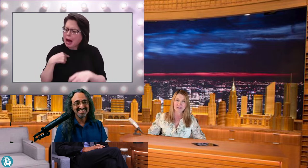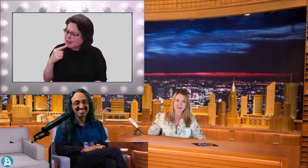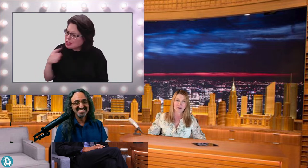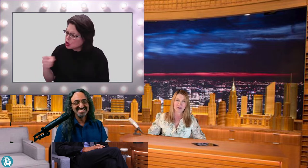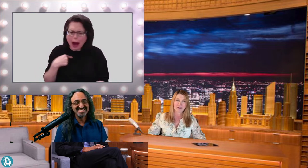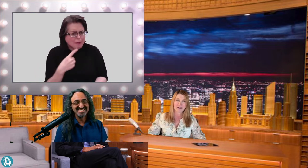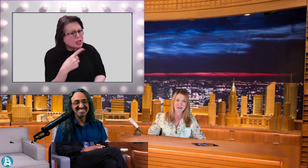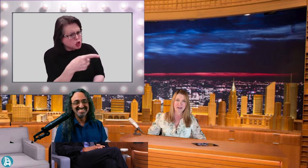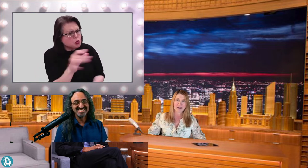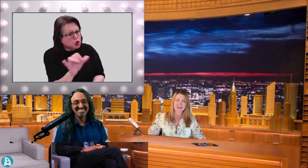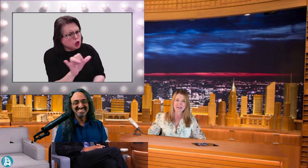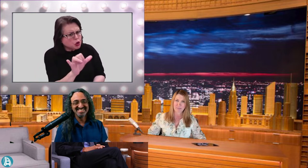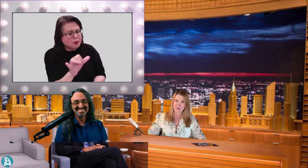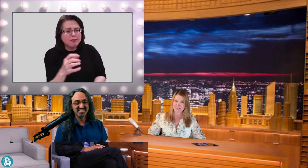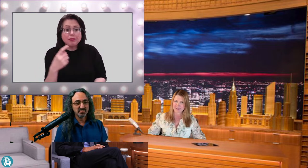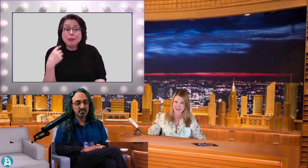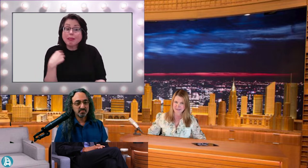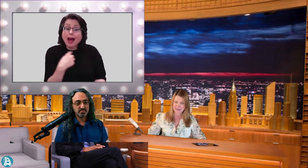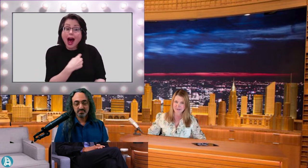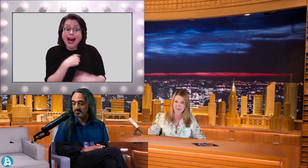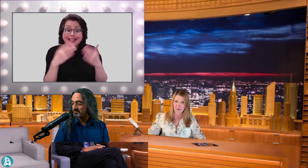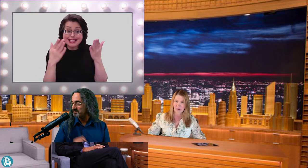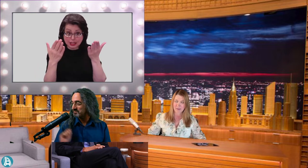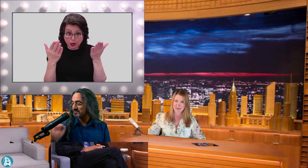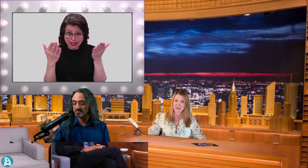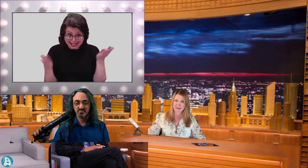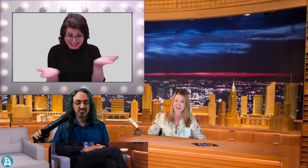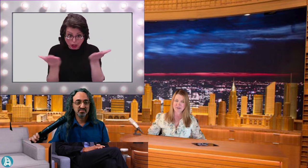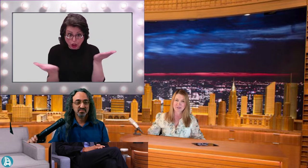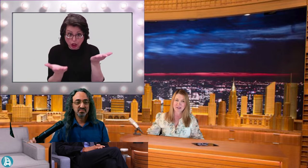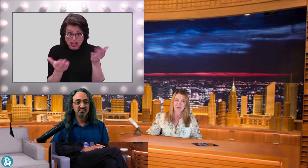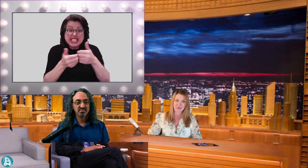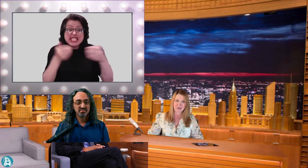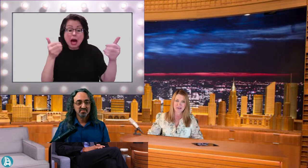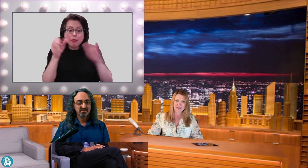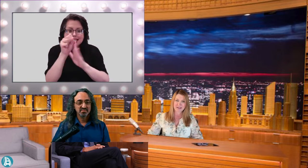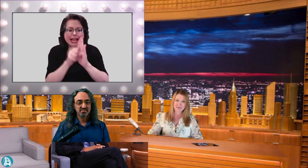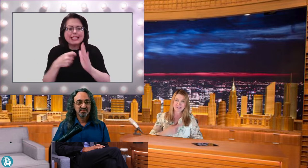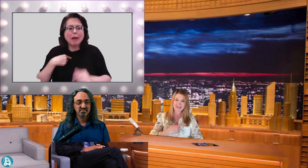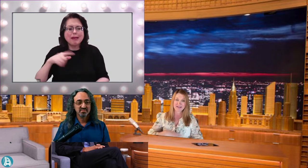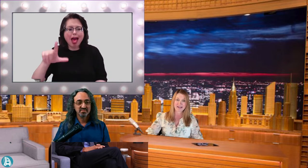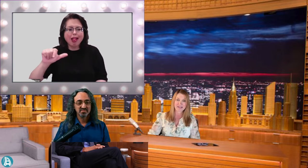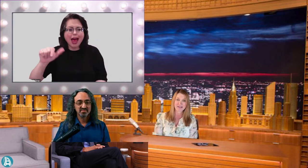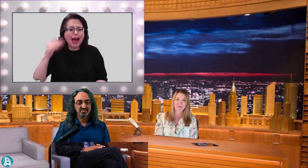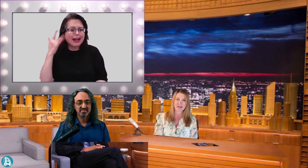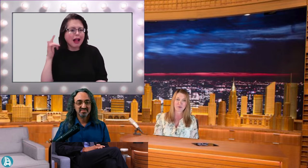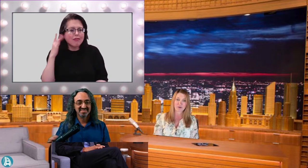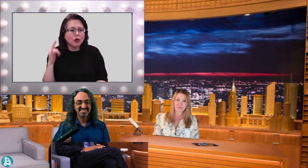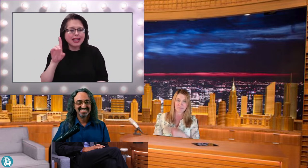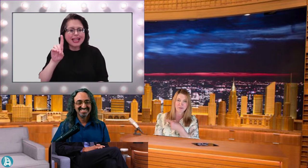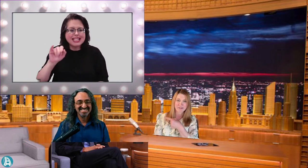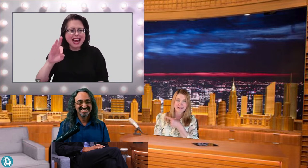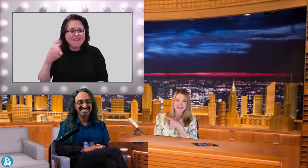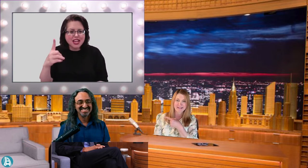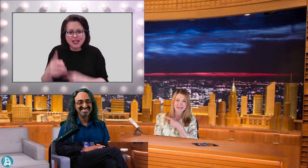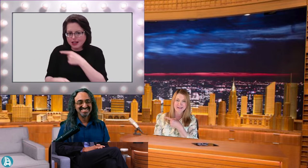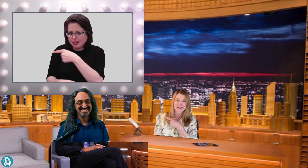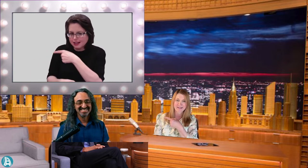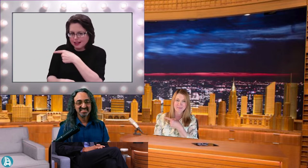us here are in separate states. So, I'm in Los Angeles, California. David's sitting next to me, or it looks like he's sitting next to